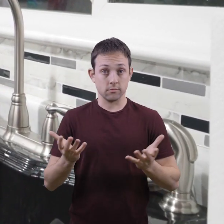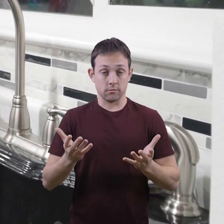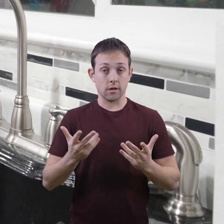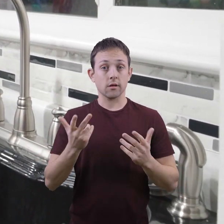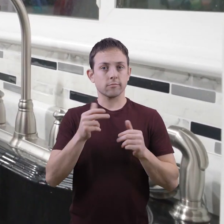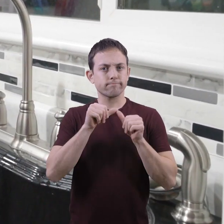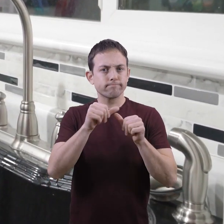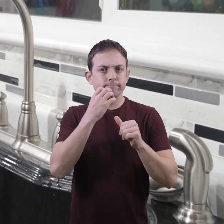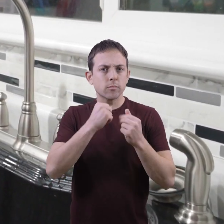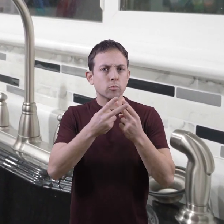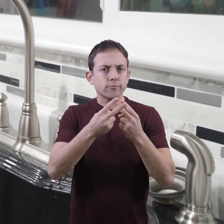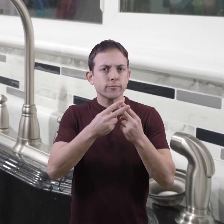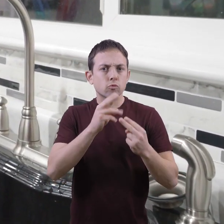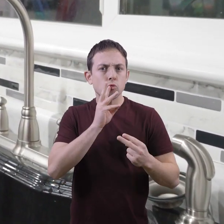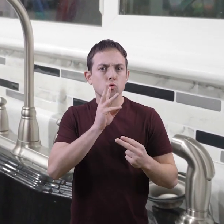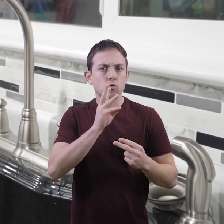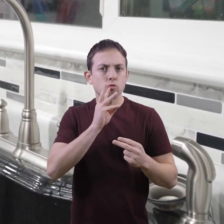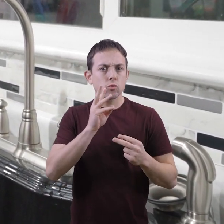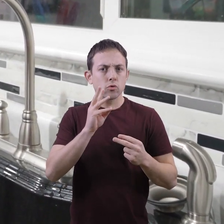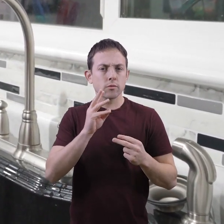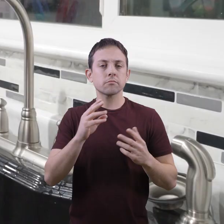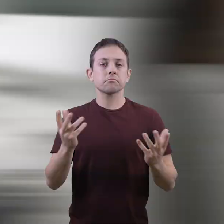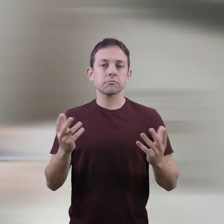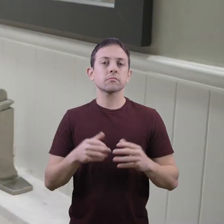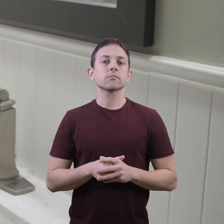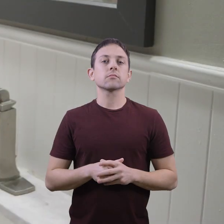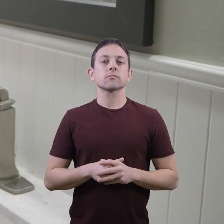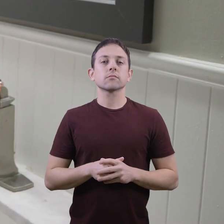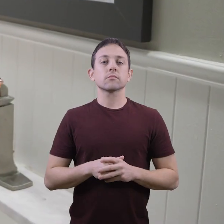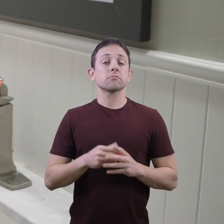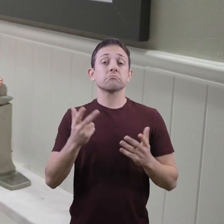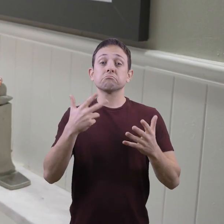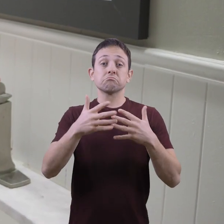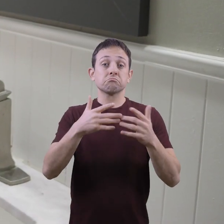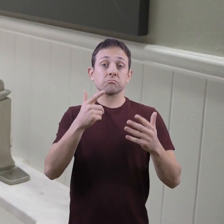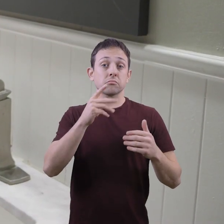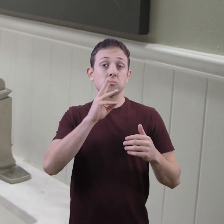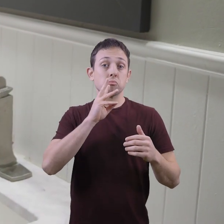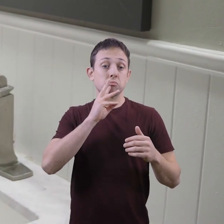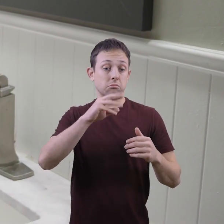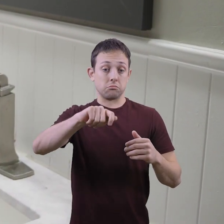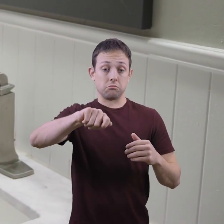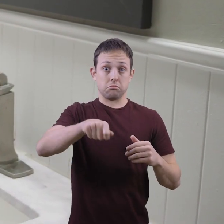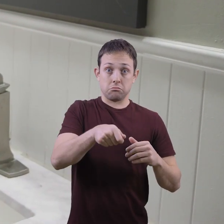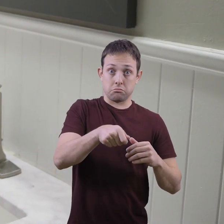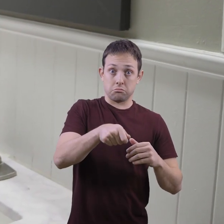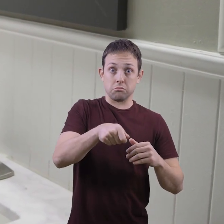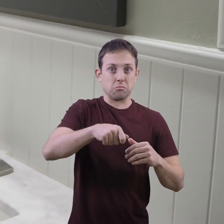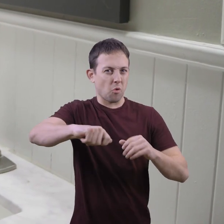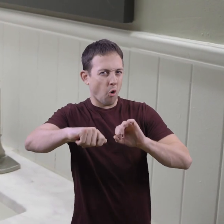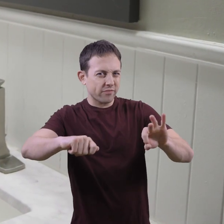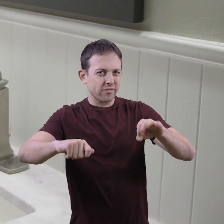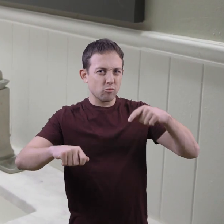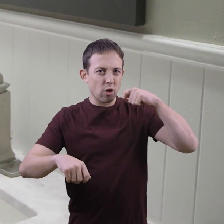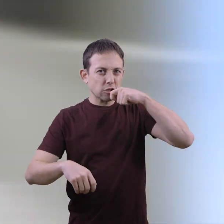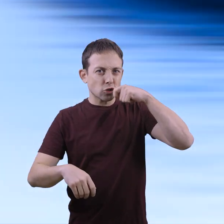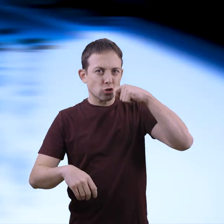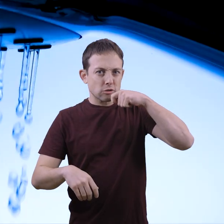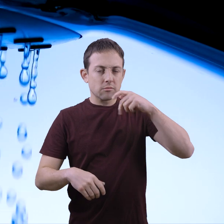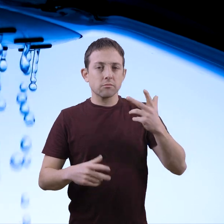to conserve water whenever you can. Whether that means turning off the faucet when you're brushing your teeth or taking